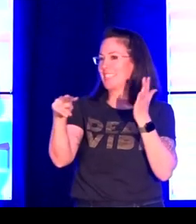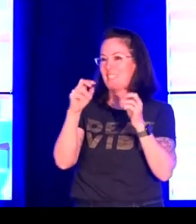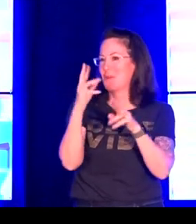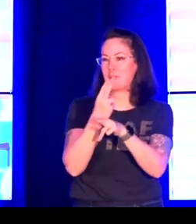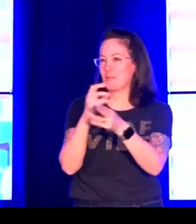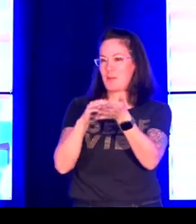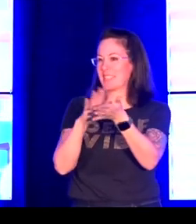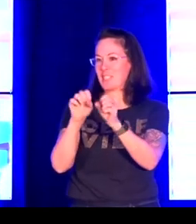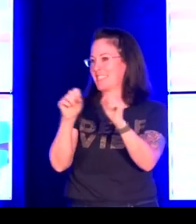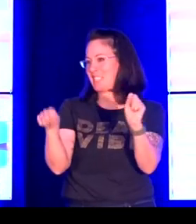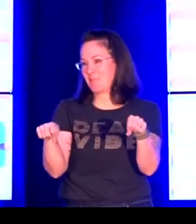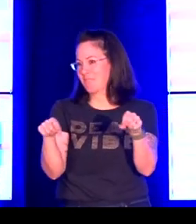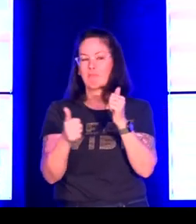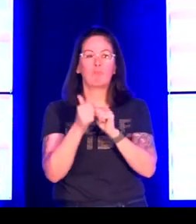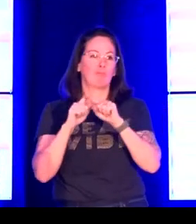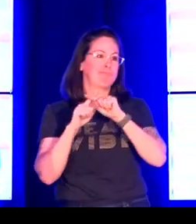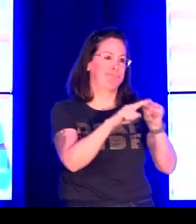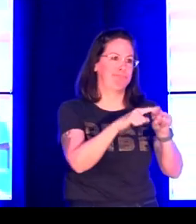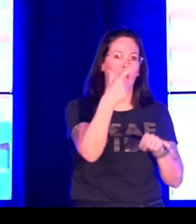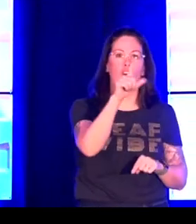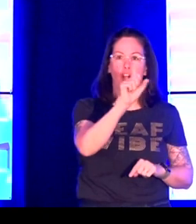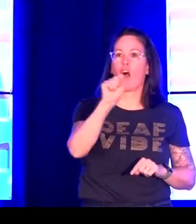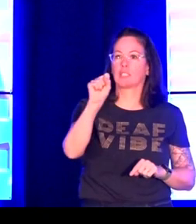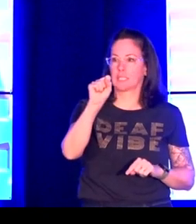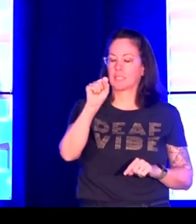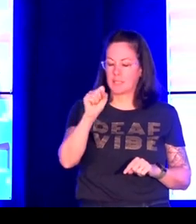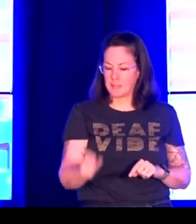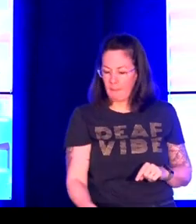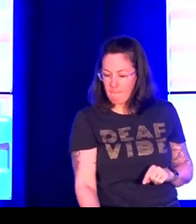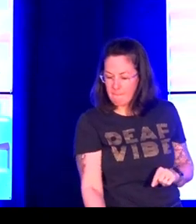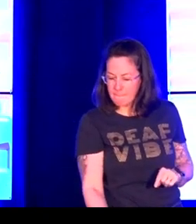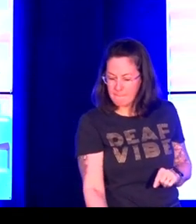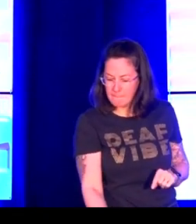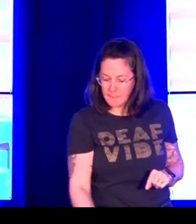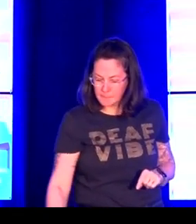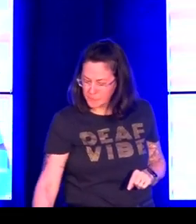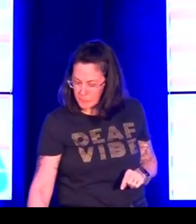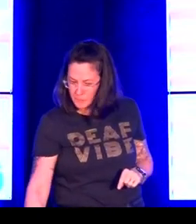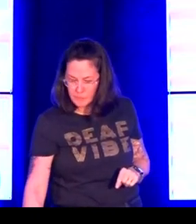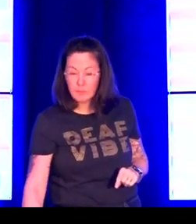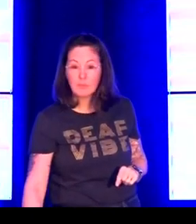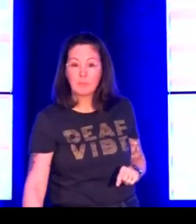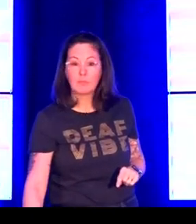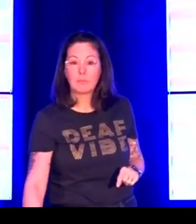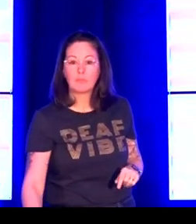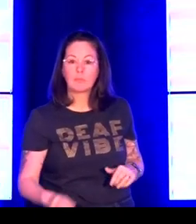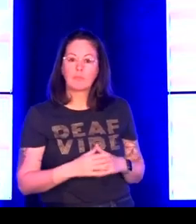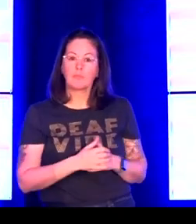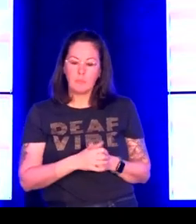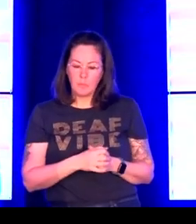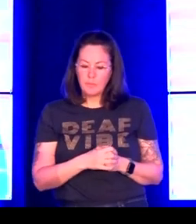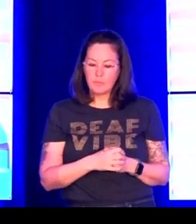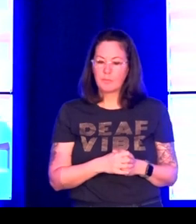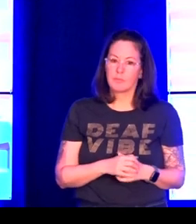but this is not something that is easily read it's also not very keyboard friendly so for